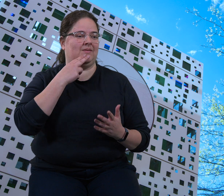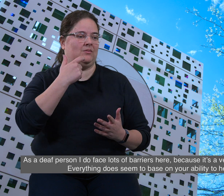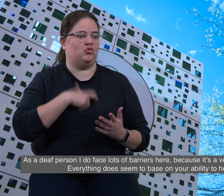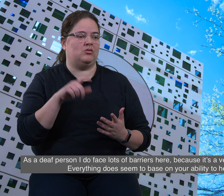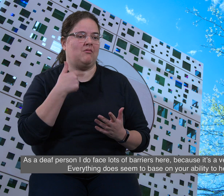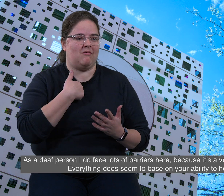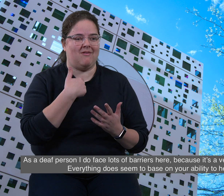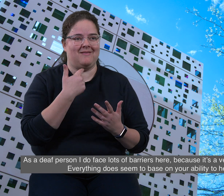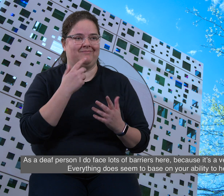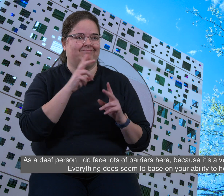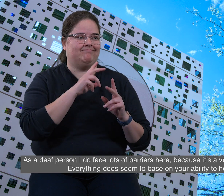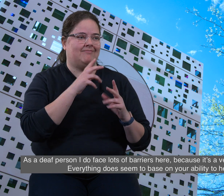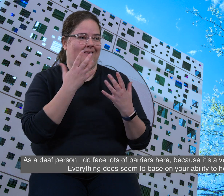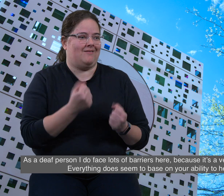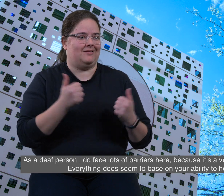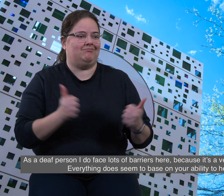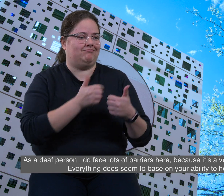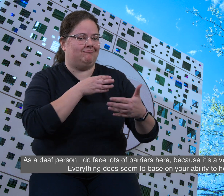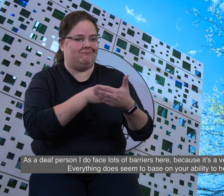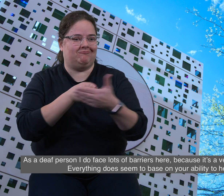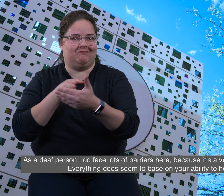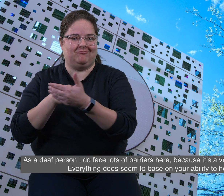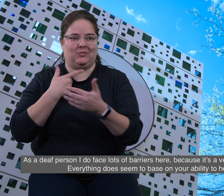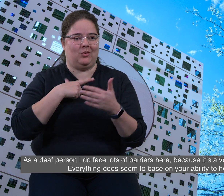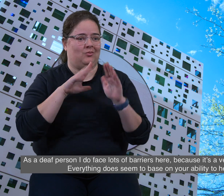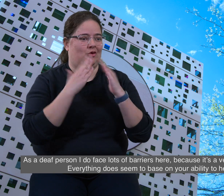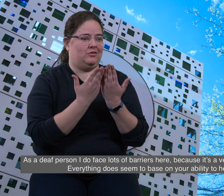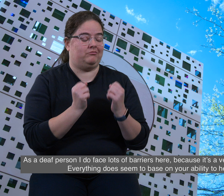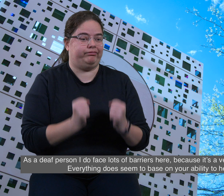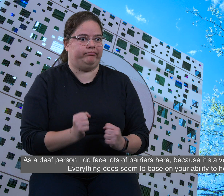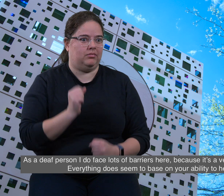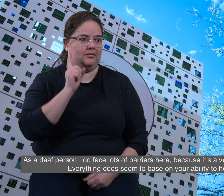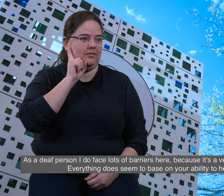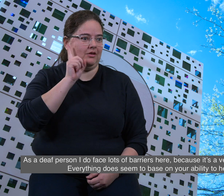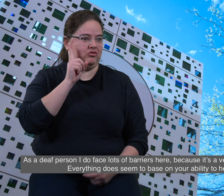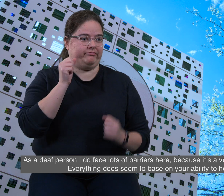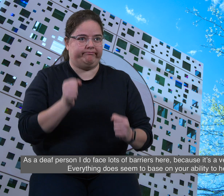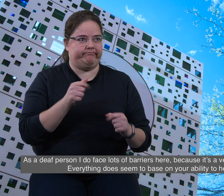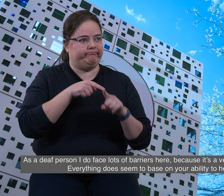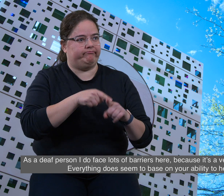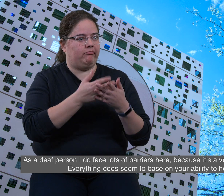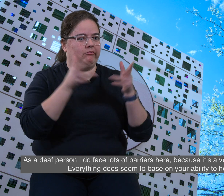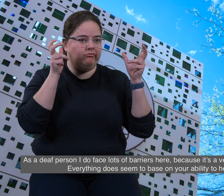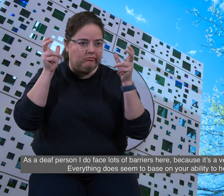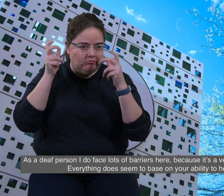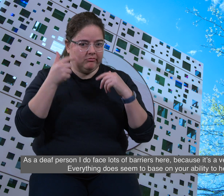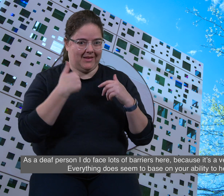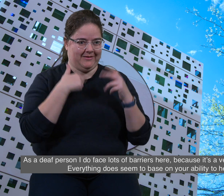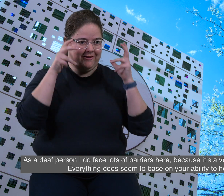As a deaf person, I do face lots of barriers here because it's a very hearing